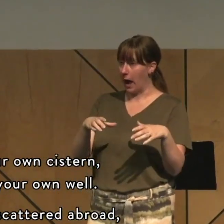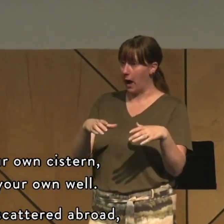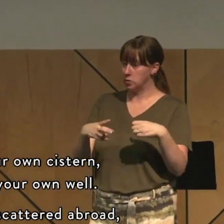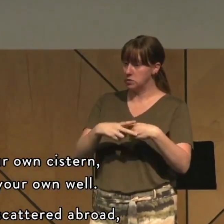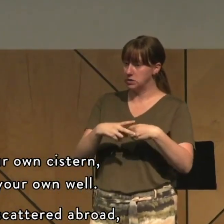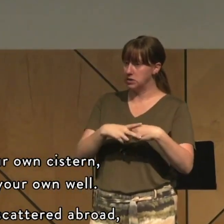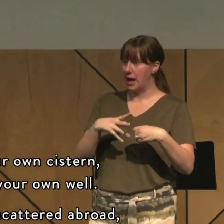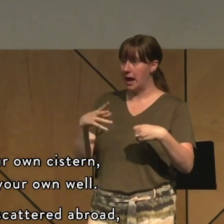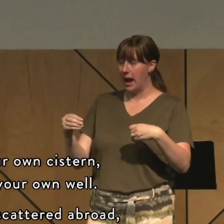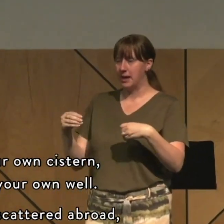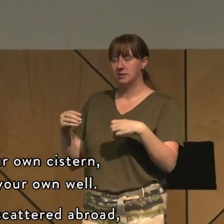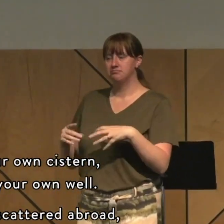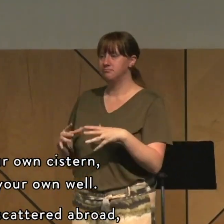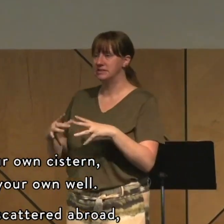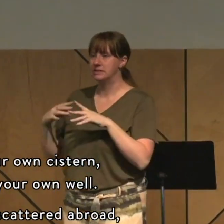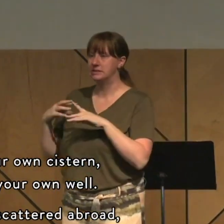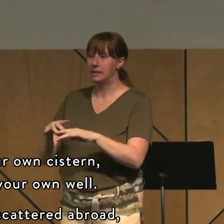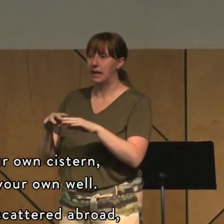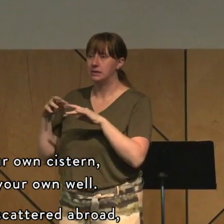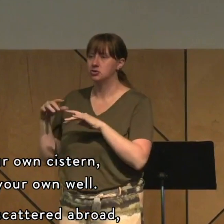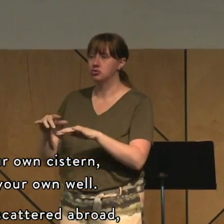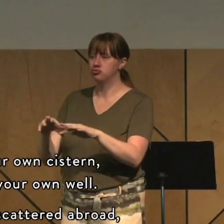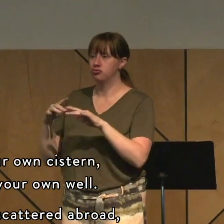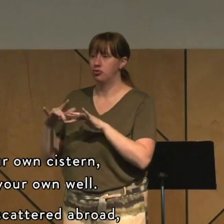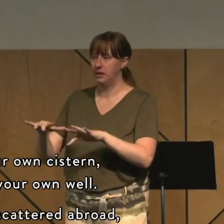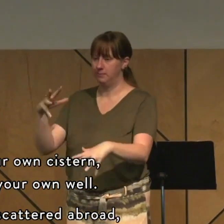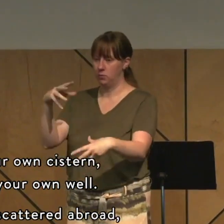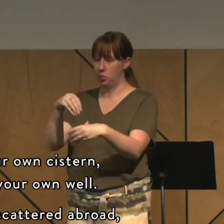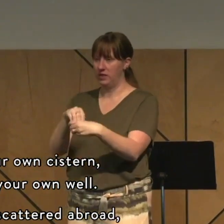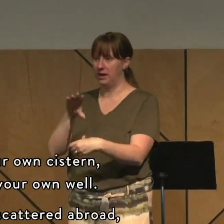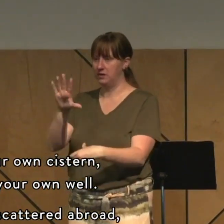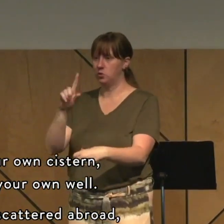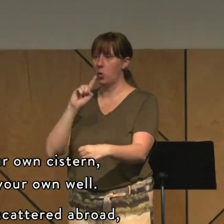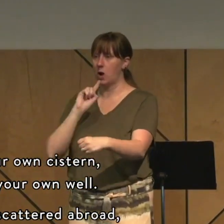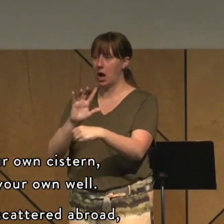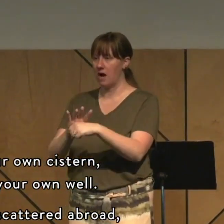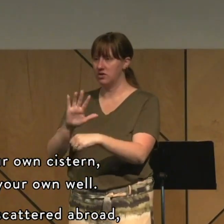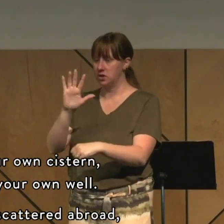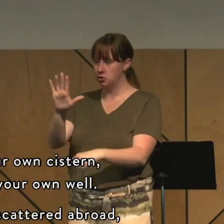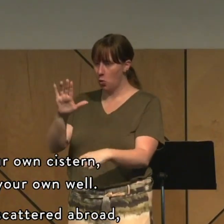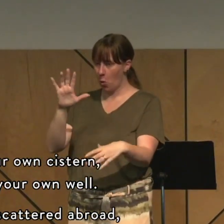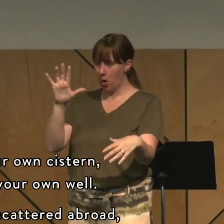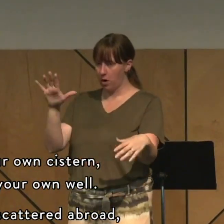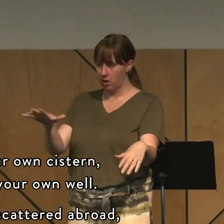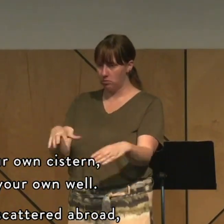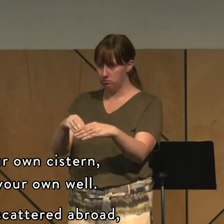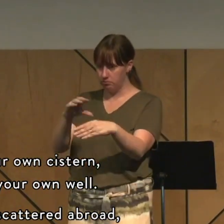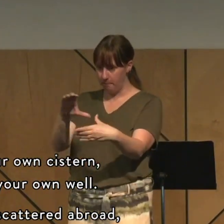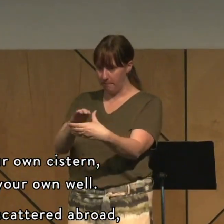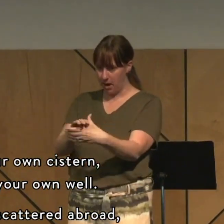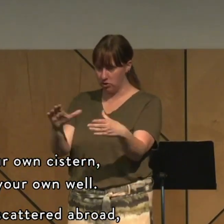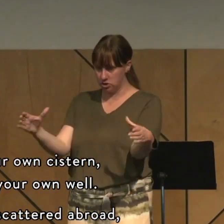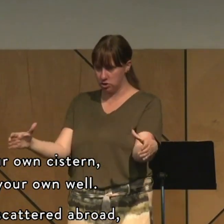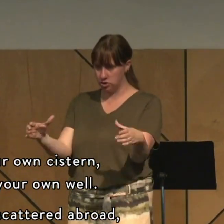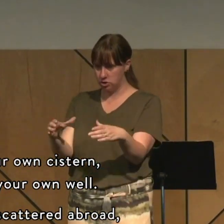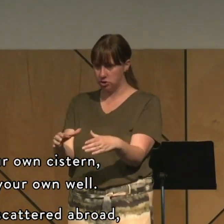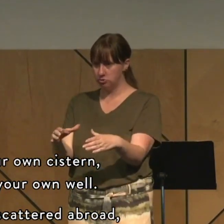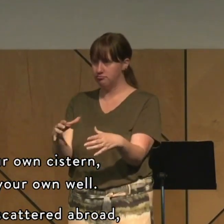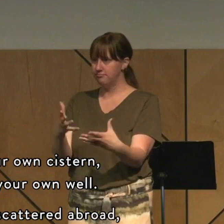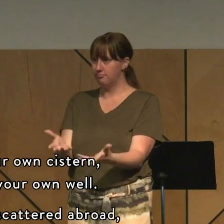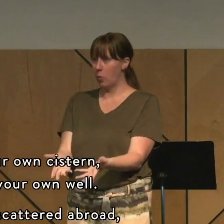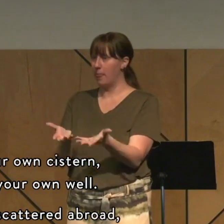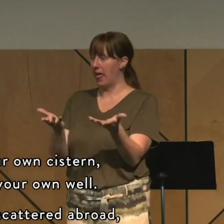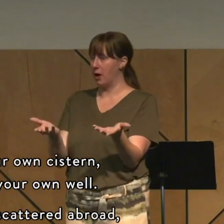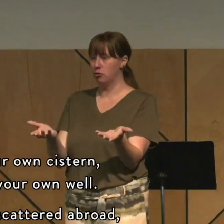right there in your own covenant, your own marriage, right there in your own home.